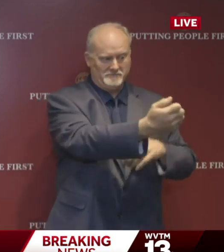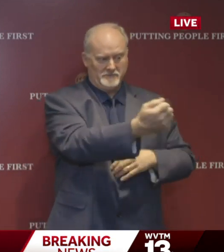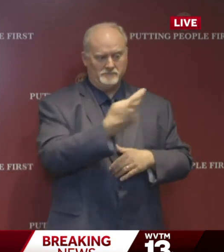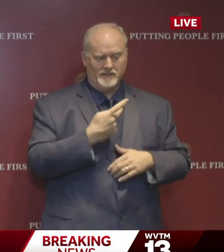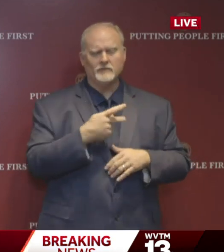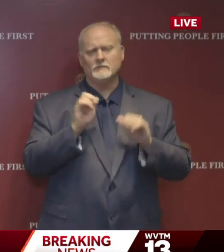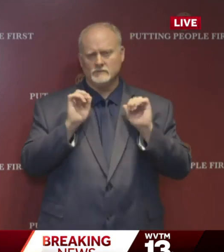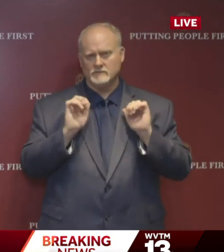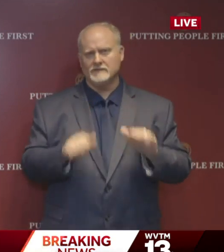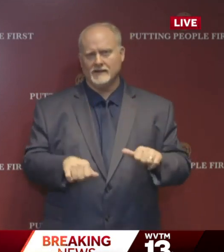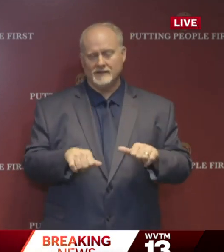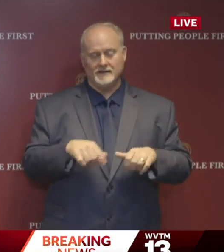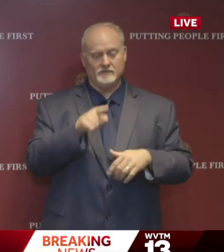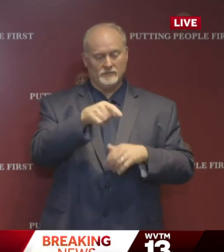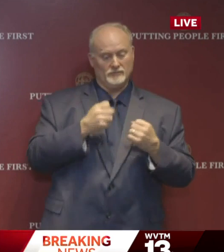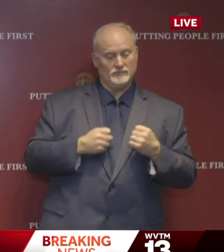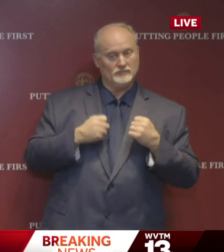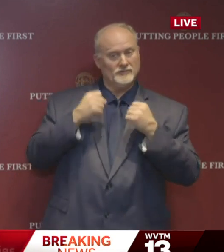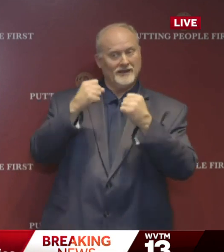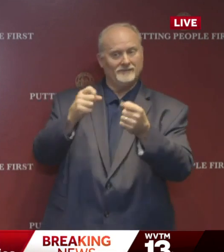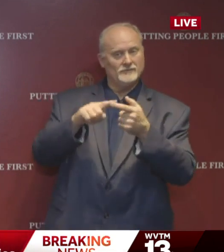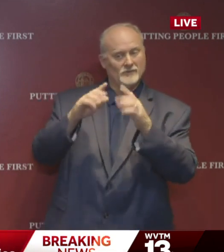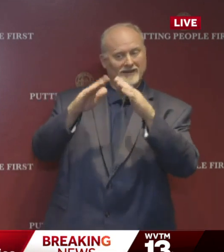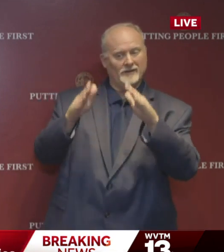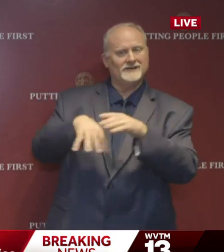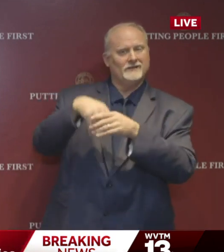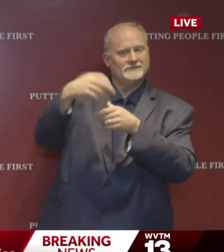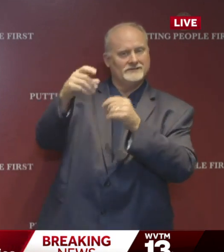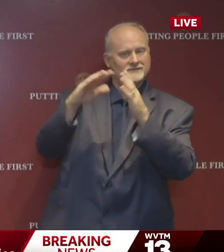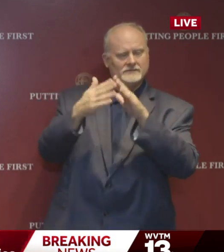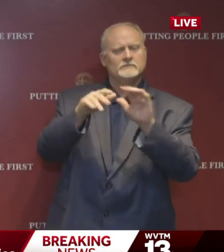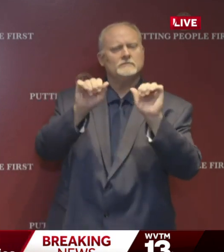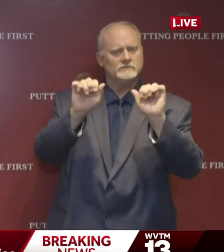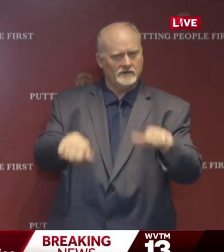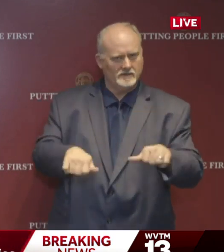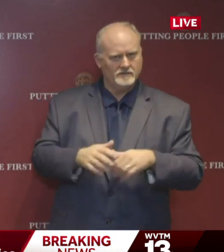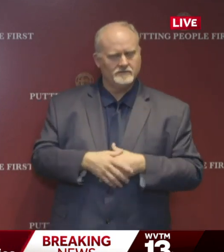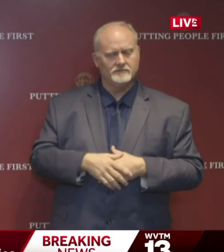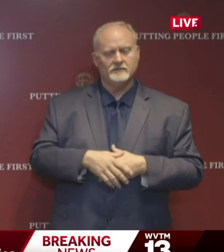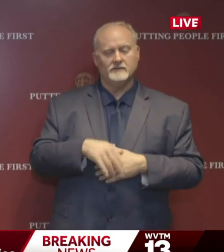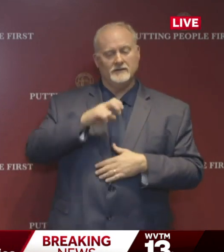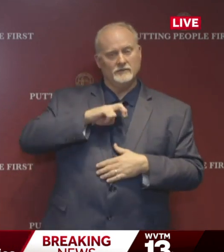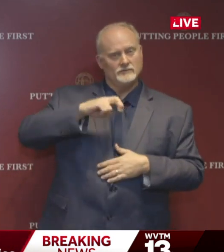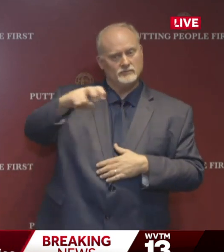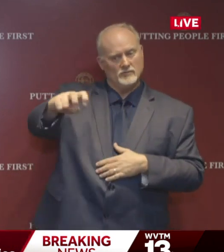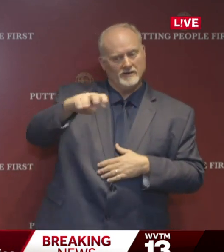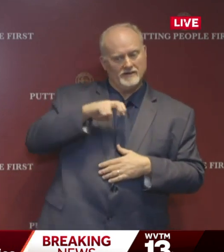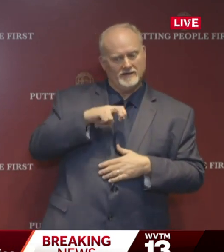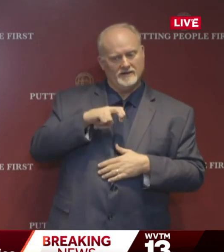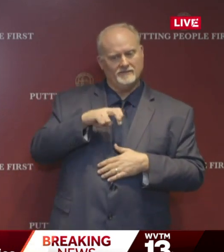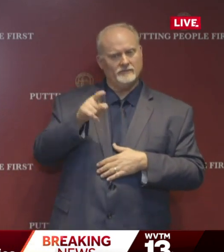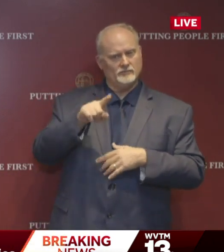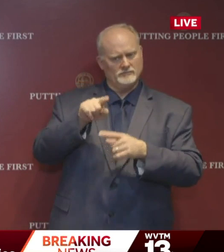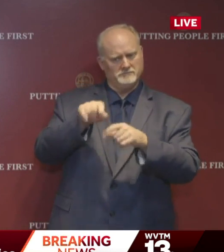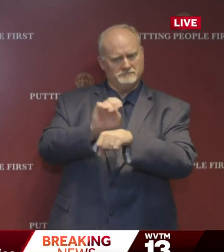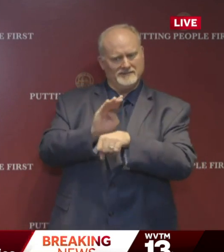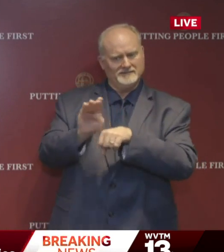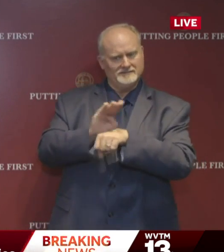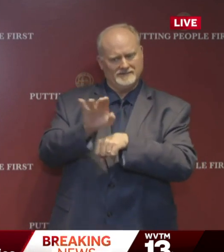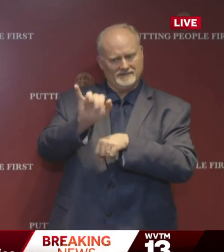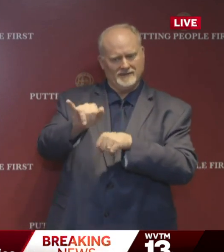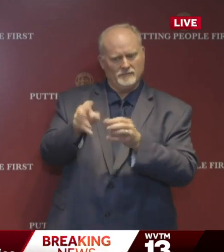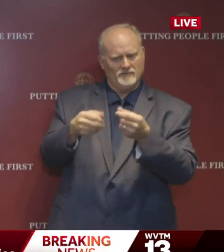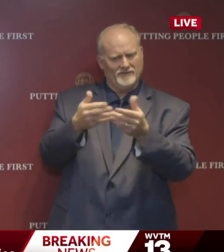Traveling to one's place of residence outside of the city. Traveling to or from a place of business which